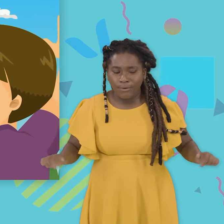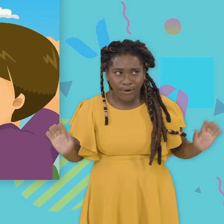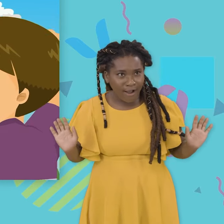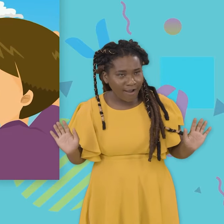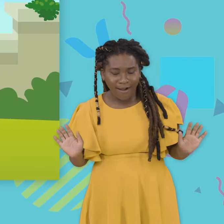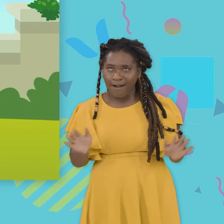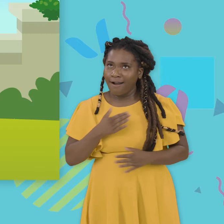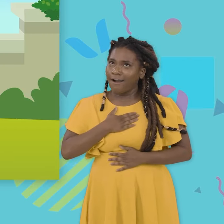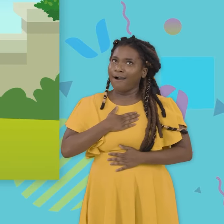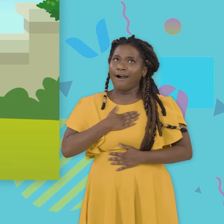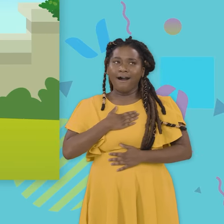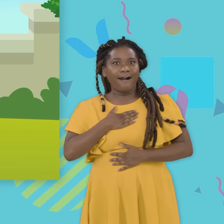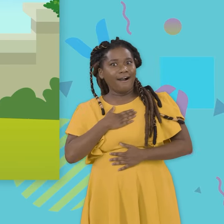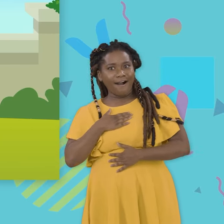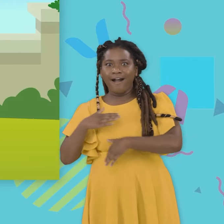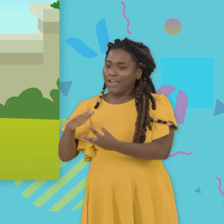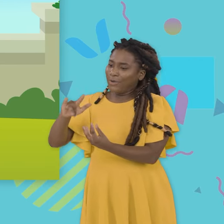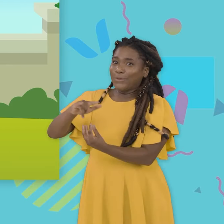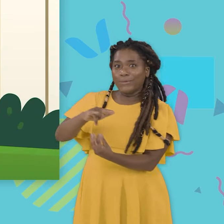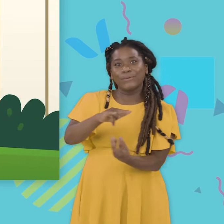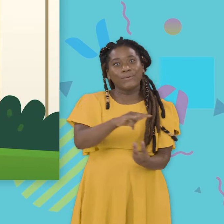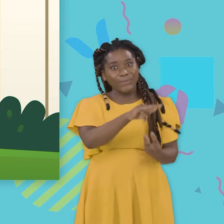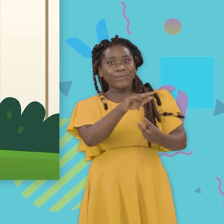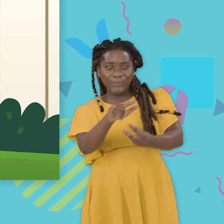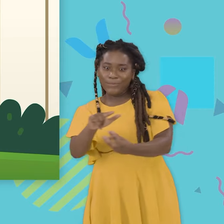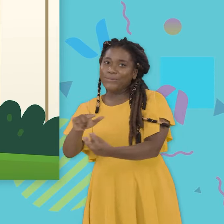It's a firefighting helicopter